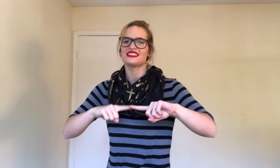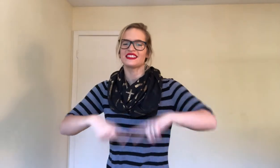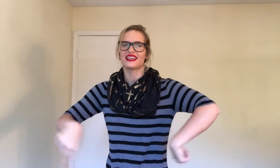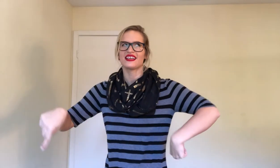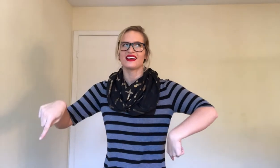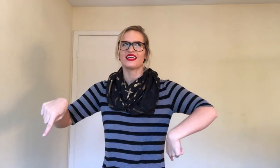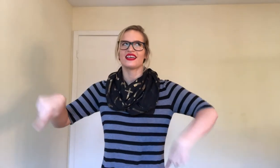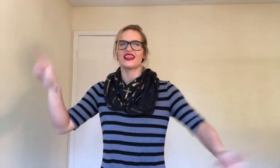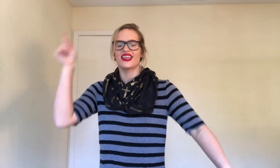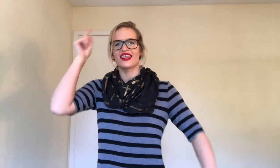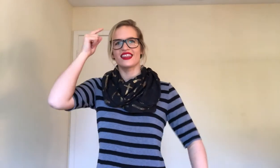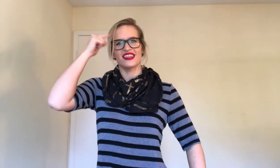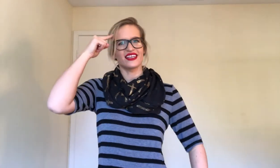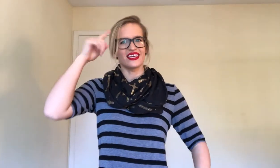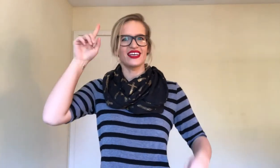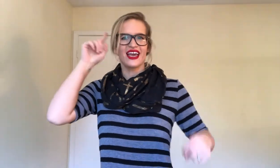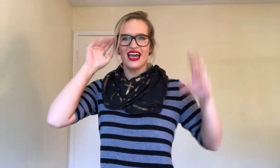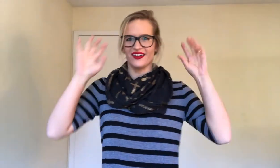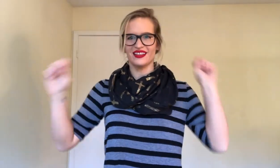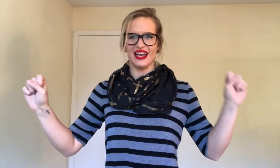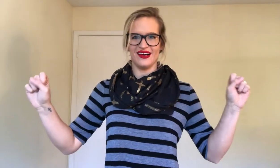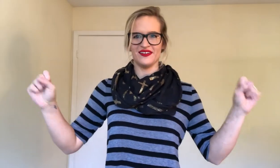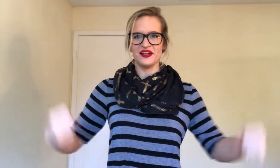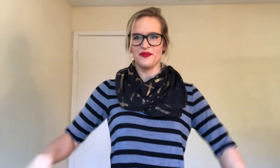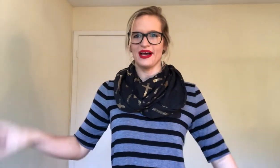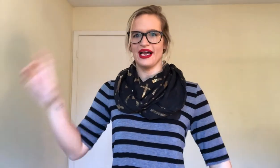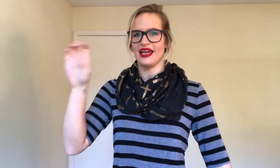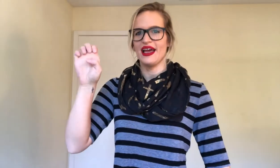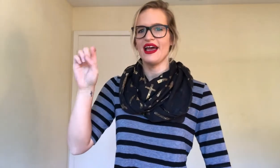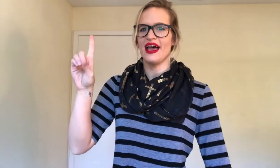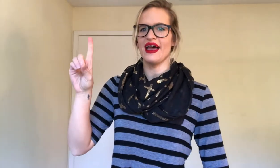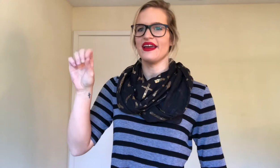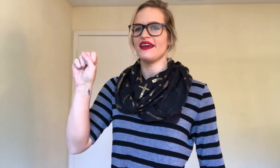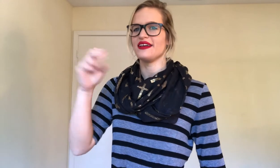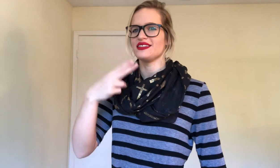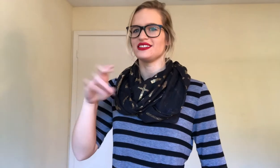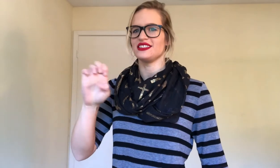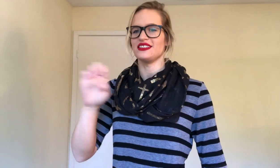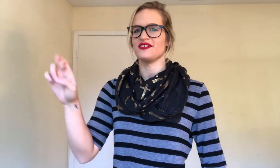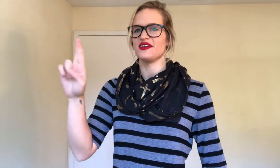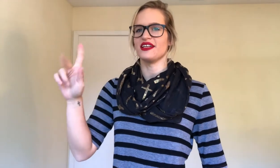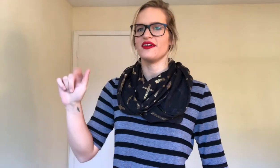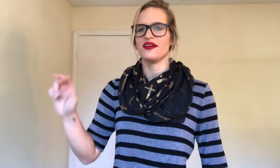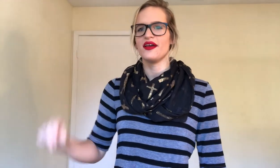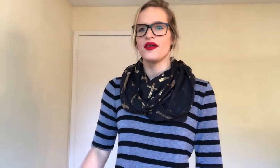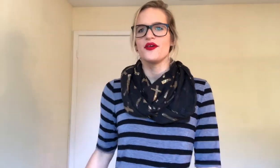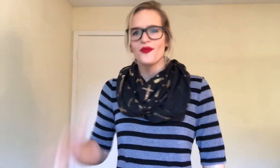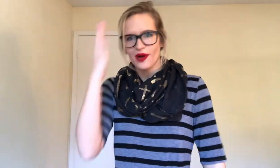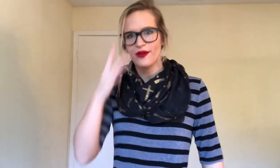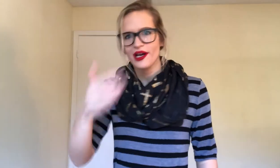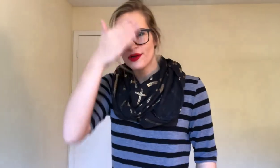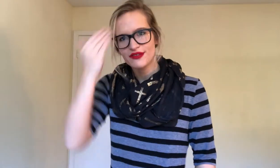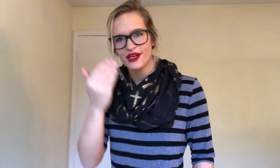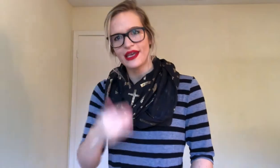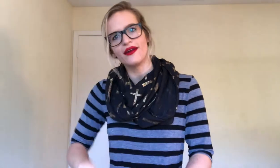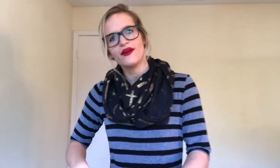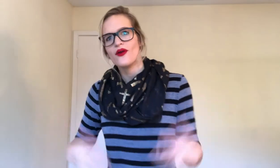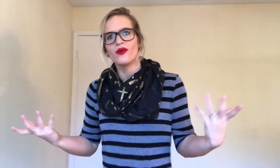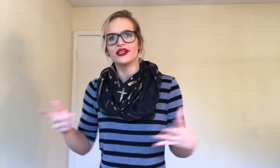Thinking Out Loud by Ed Sheeran. Why do I always forget what